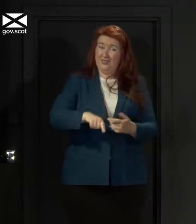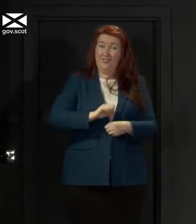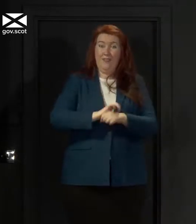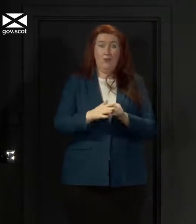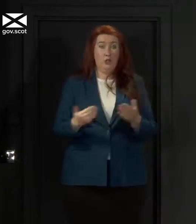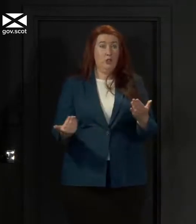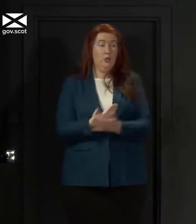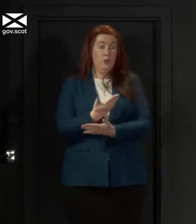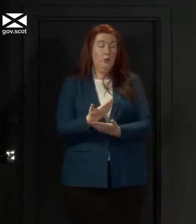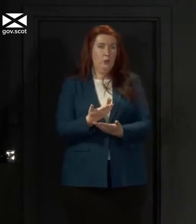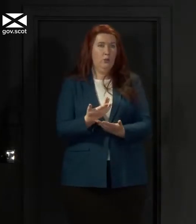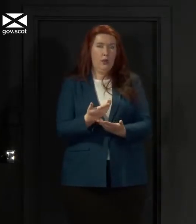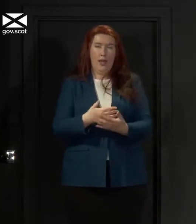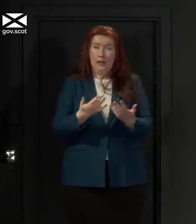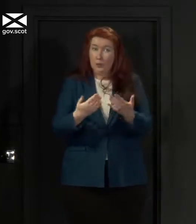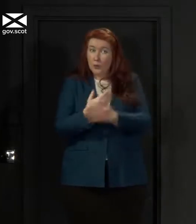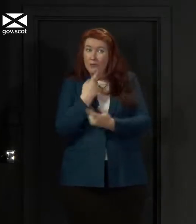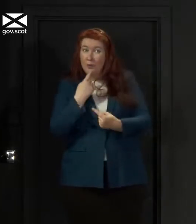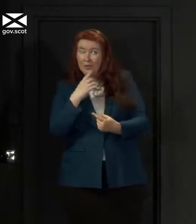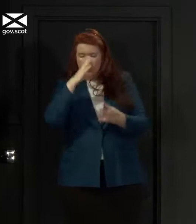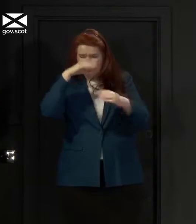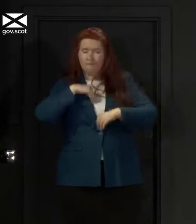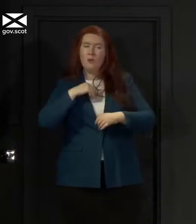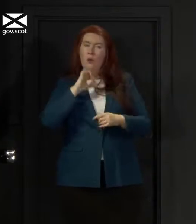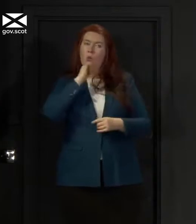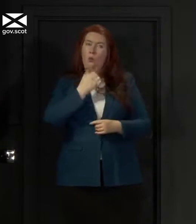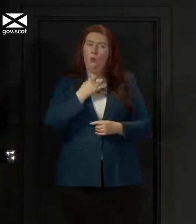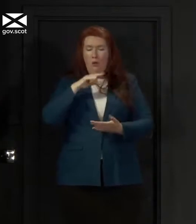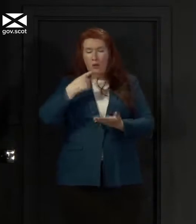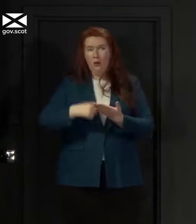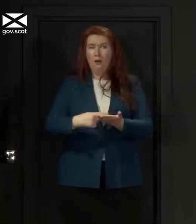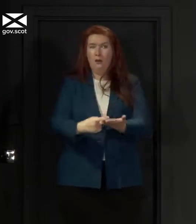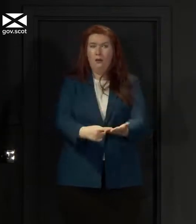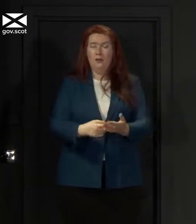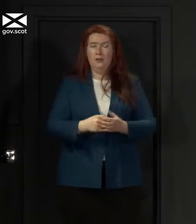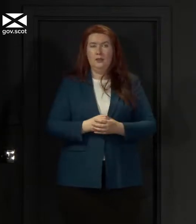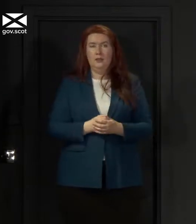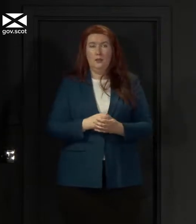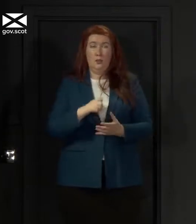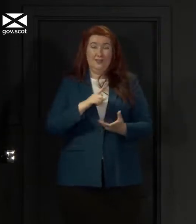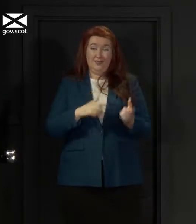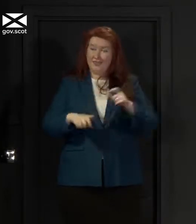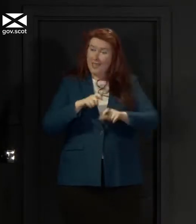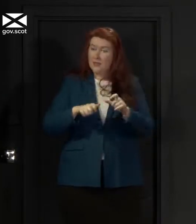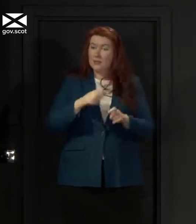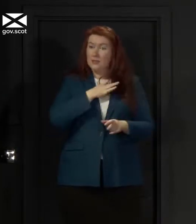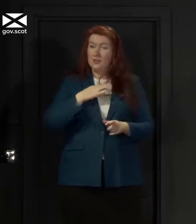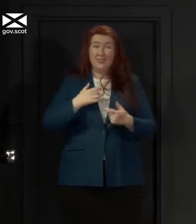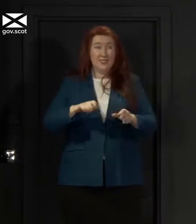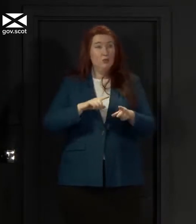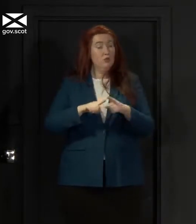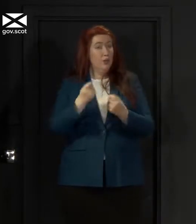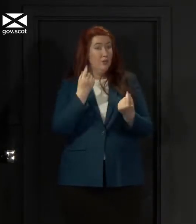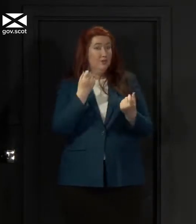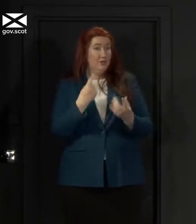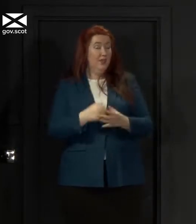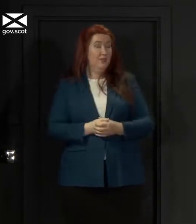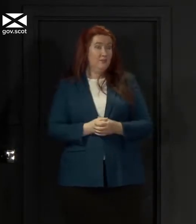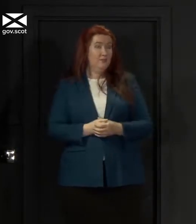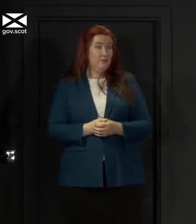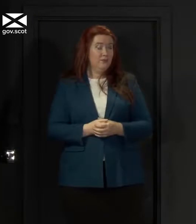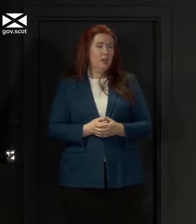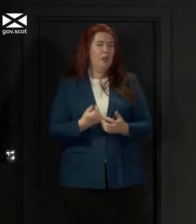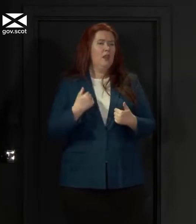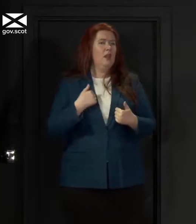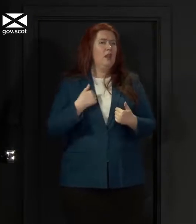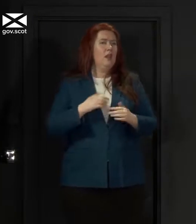that tells us more as scientists and clinicians understand more about it. I don't believe that we